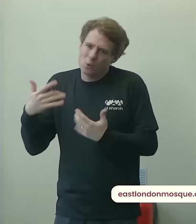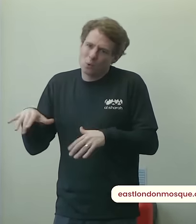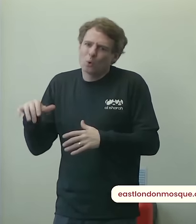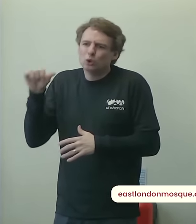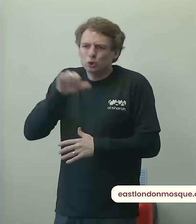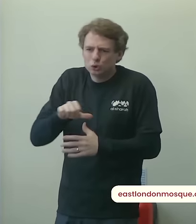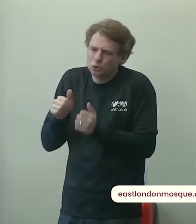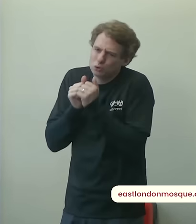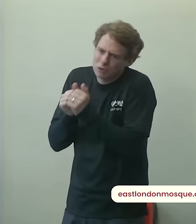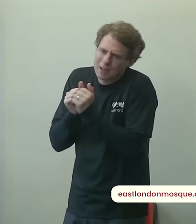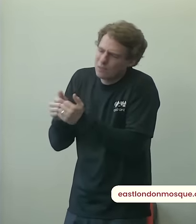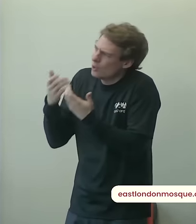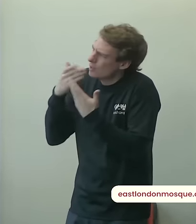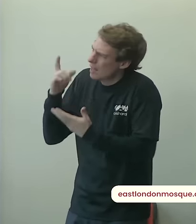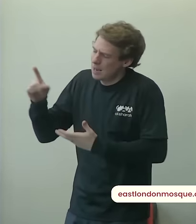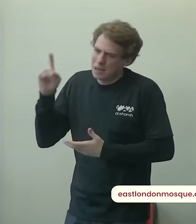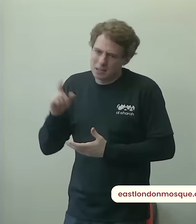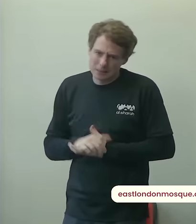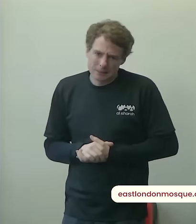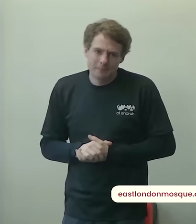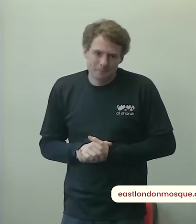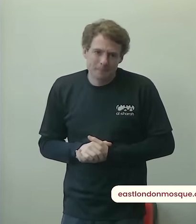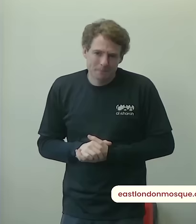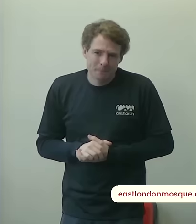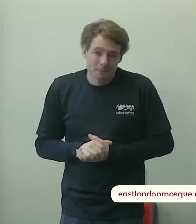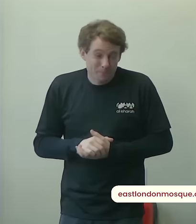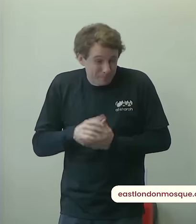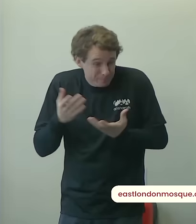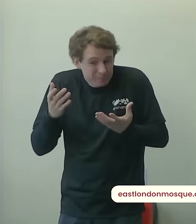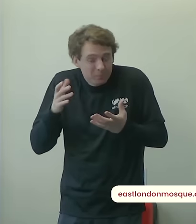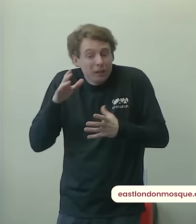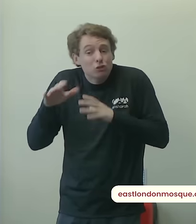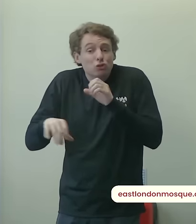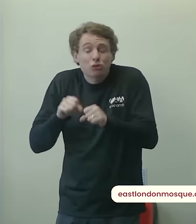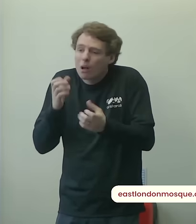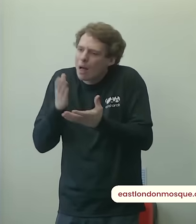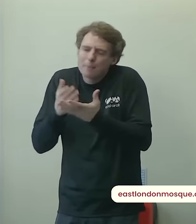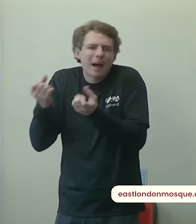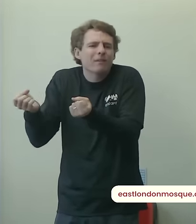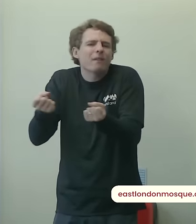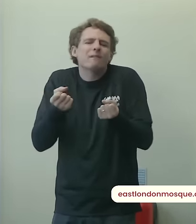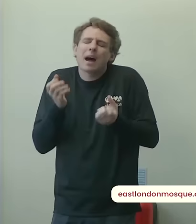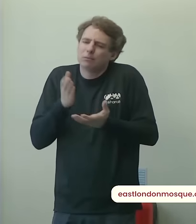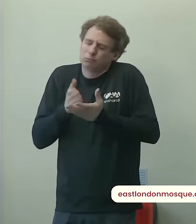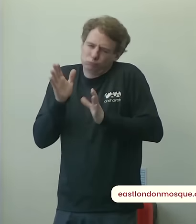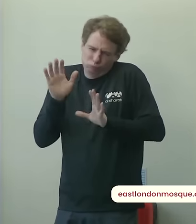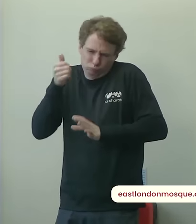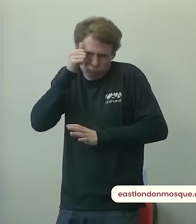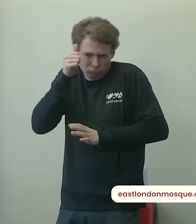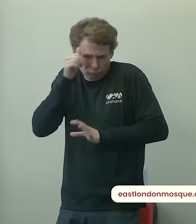sisters the struggle is real i do not wish to belittle the struggles of any one of you i have my own struggles too when